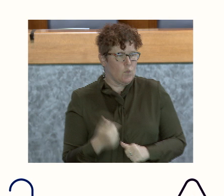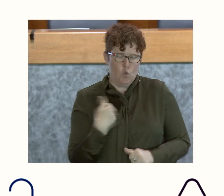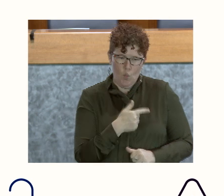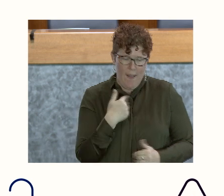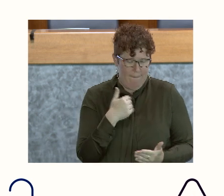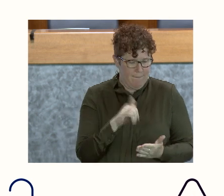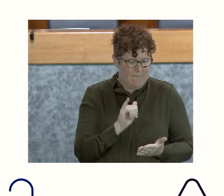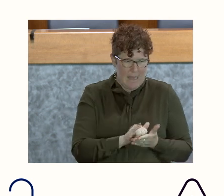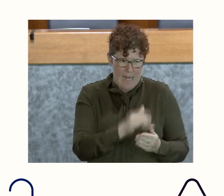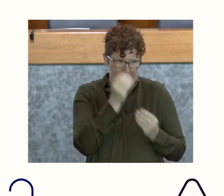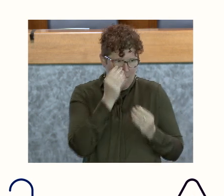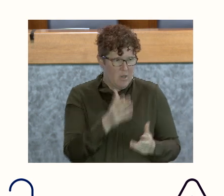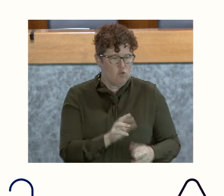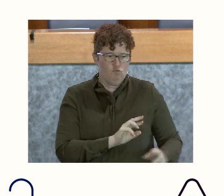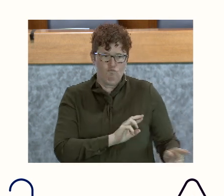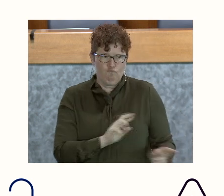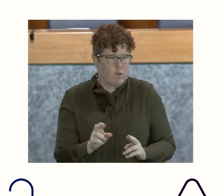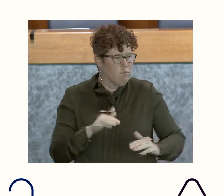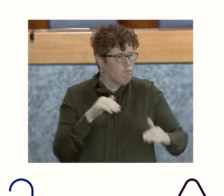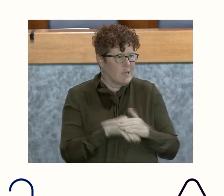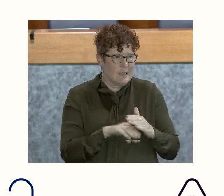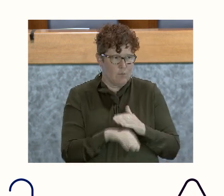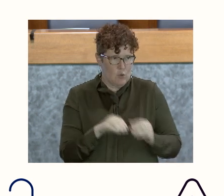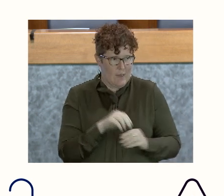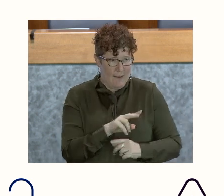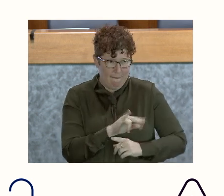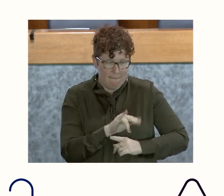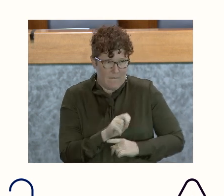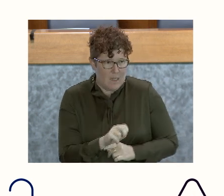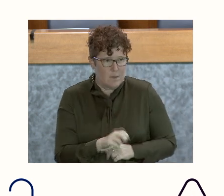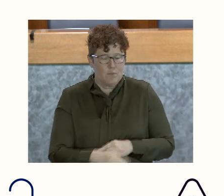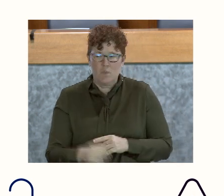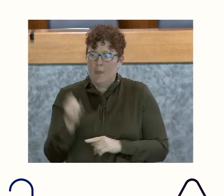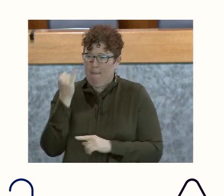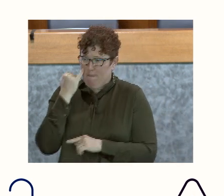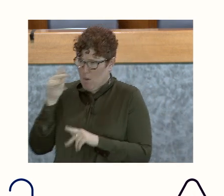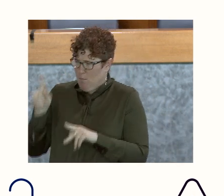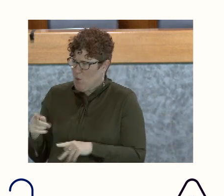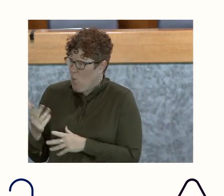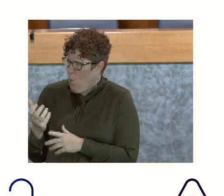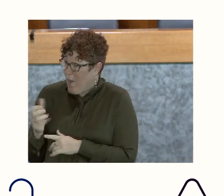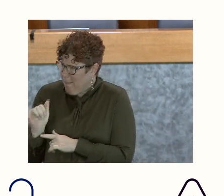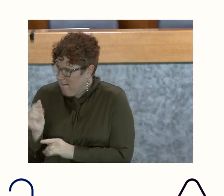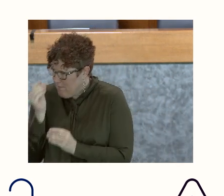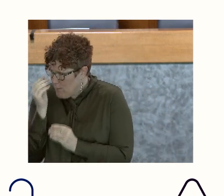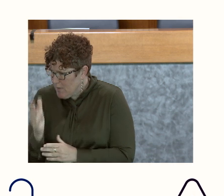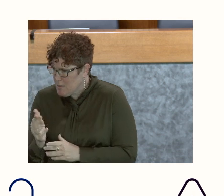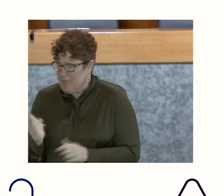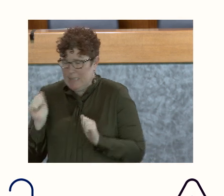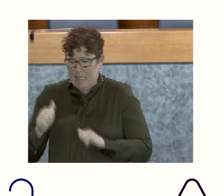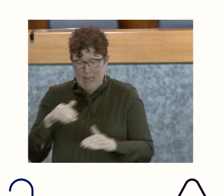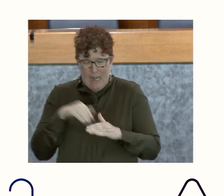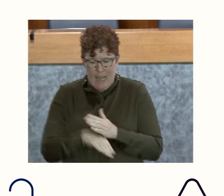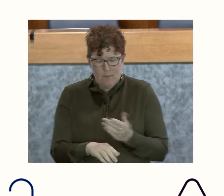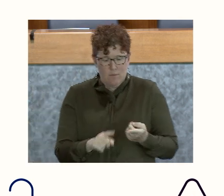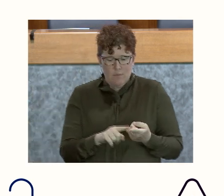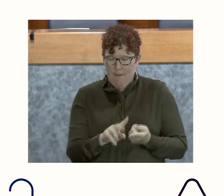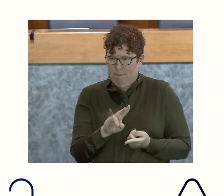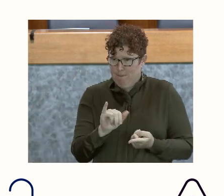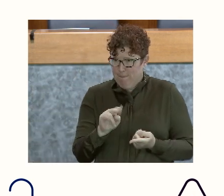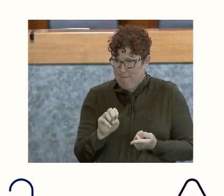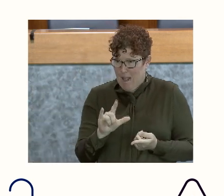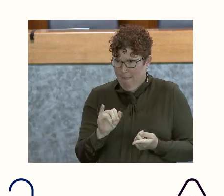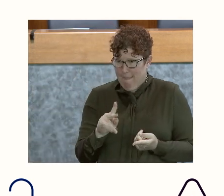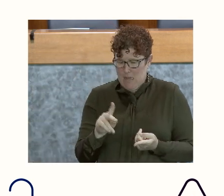ready and accessible in Vine. Then a person who wants that information would access Vine either through going to vinelink.com,